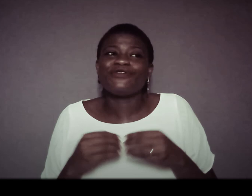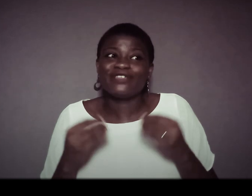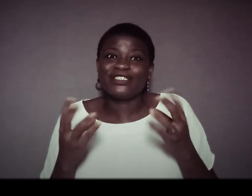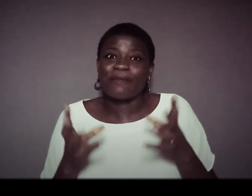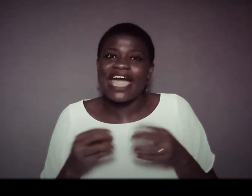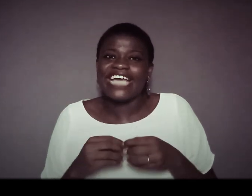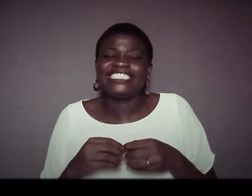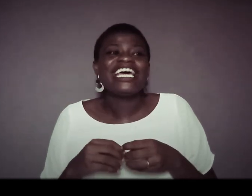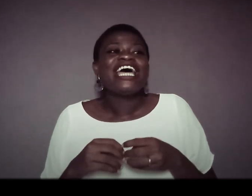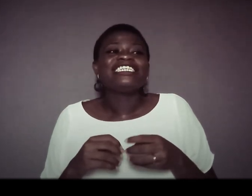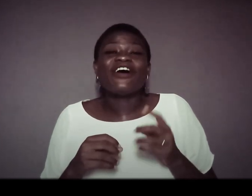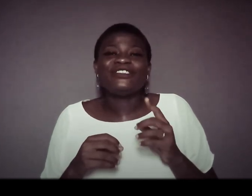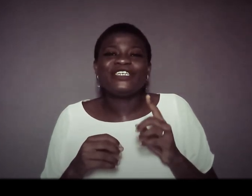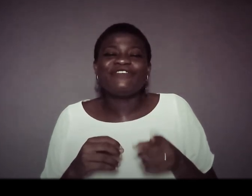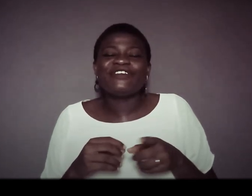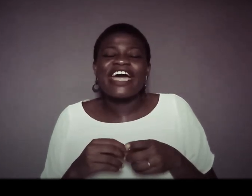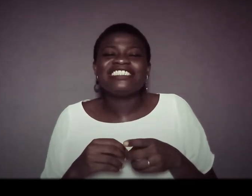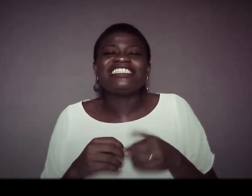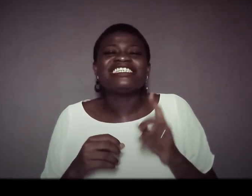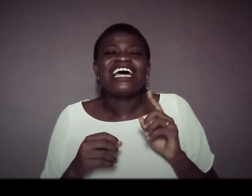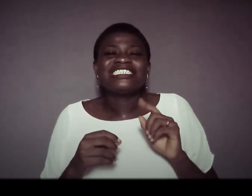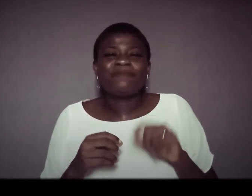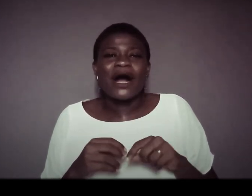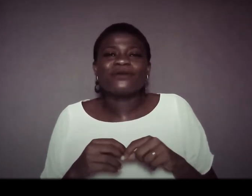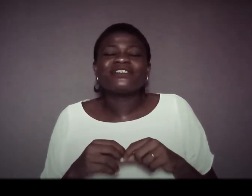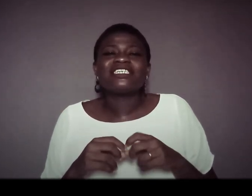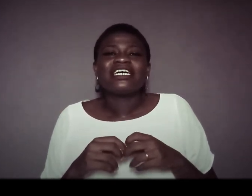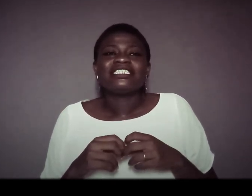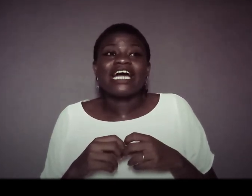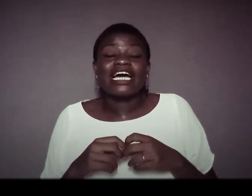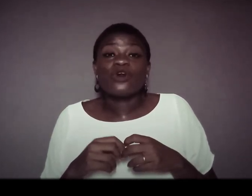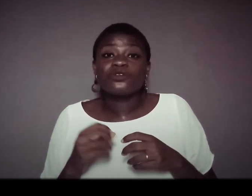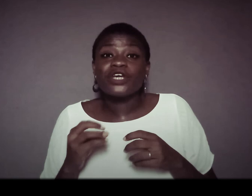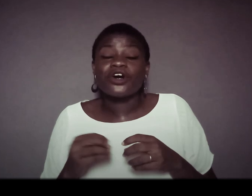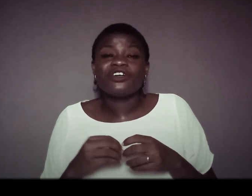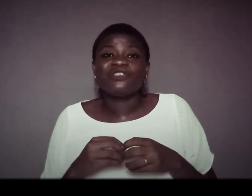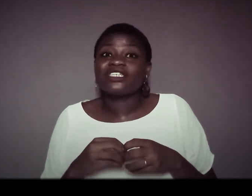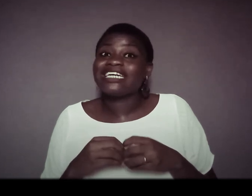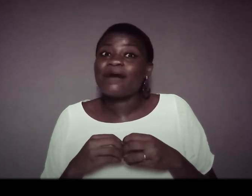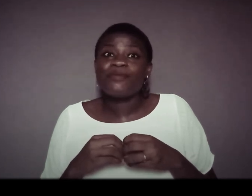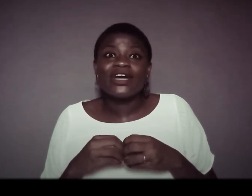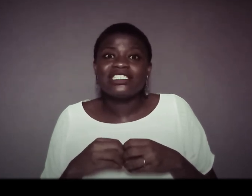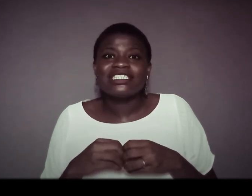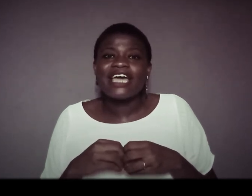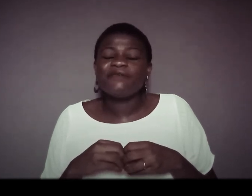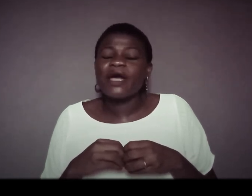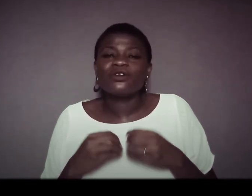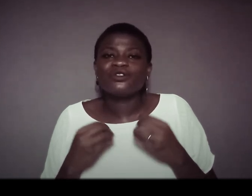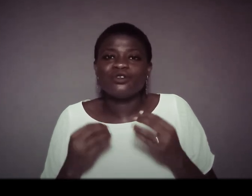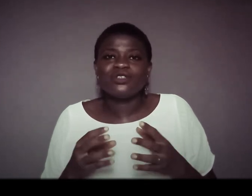food is on my head god will give you the right spouse that can also encourage you because at that point in time you might want to lose